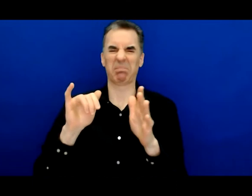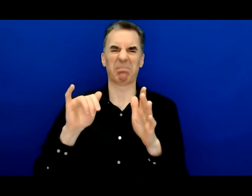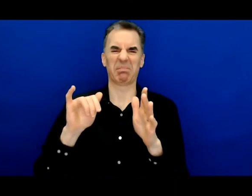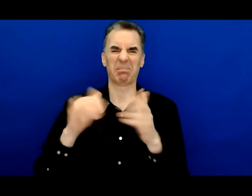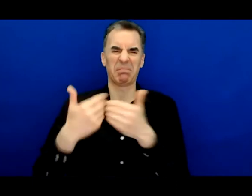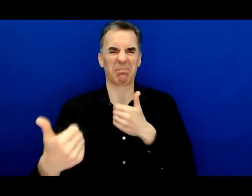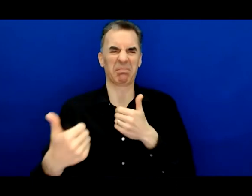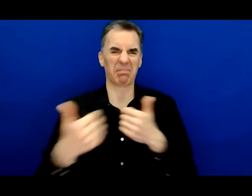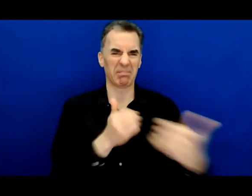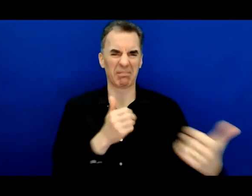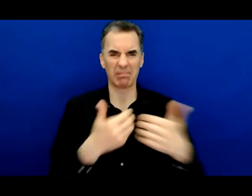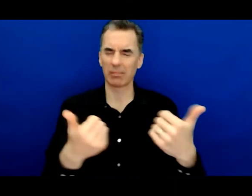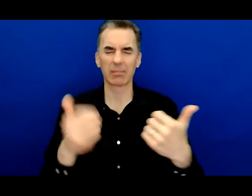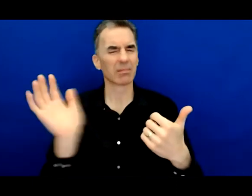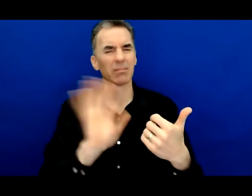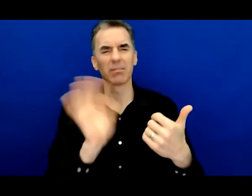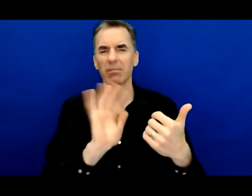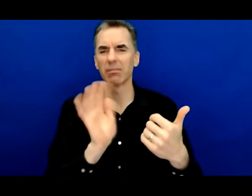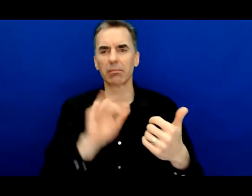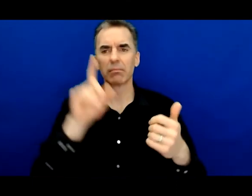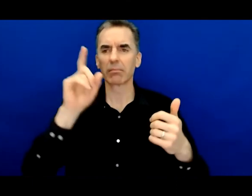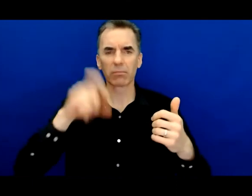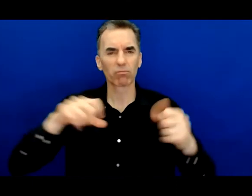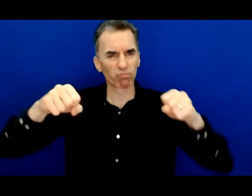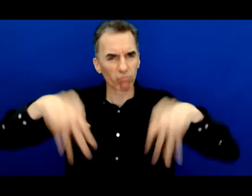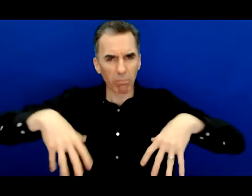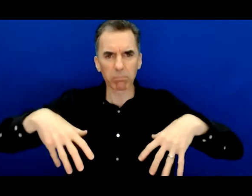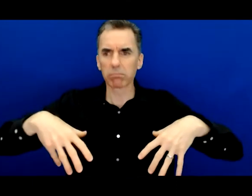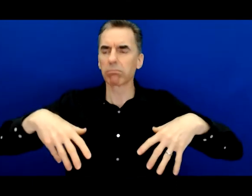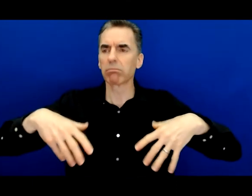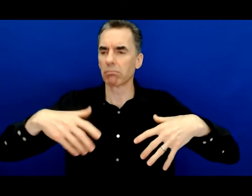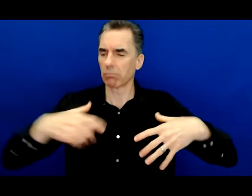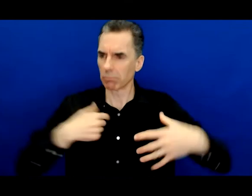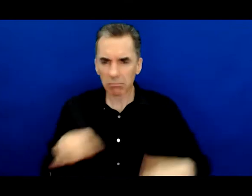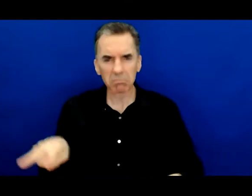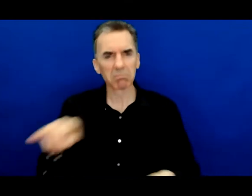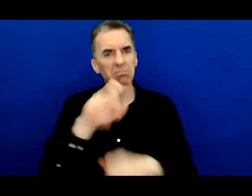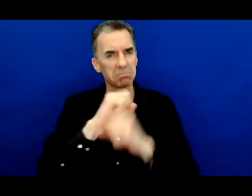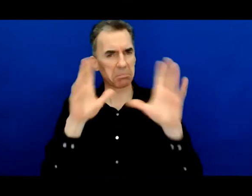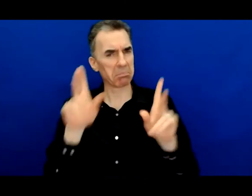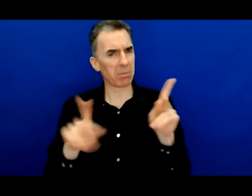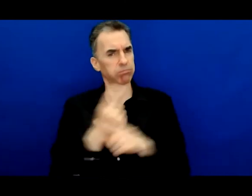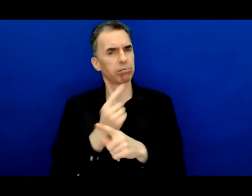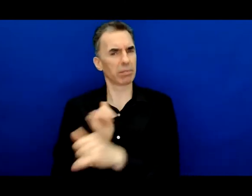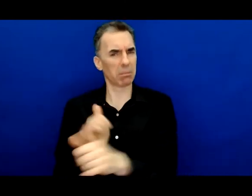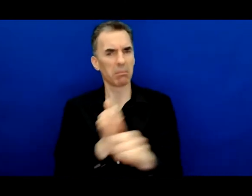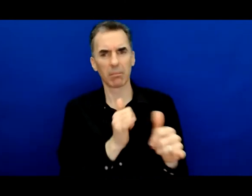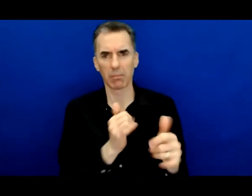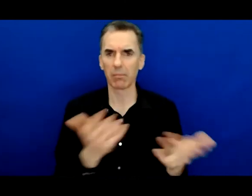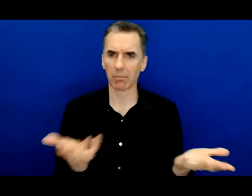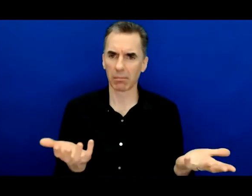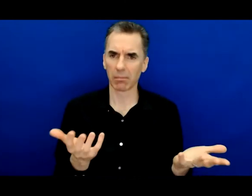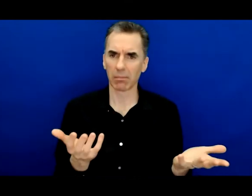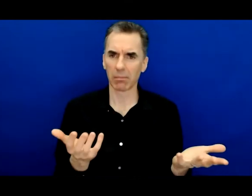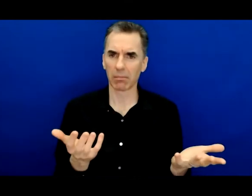very people to become human again and that takes us not joining these thick lines in the sand instead creating moments